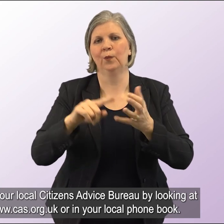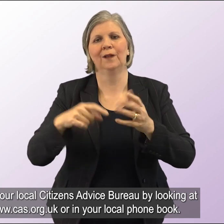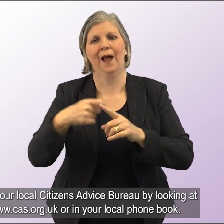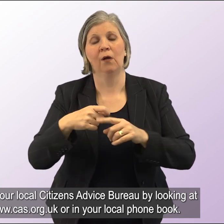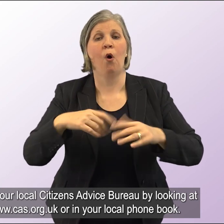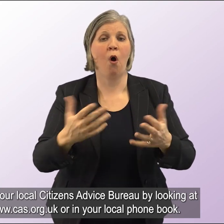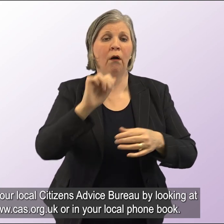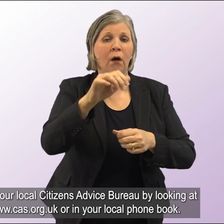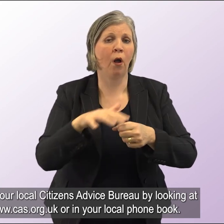local phone book.